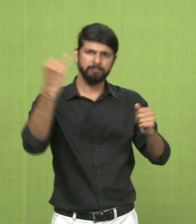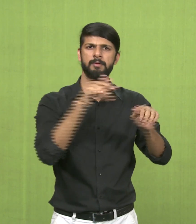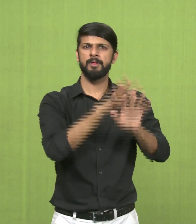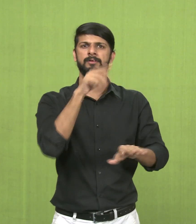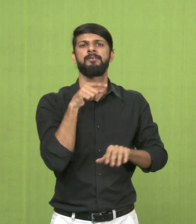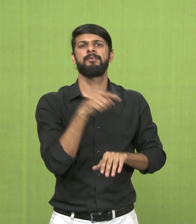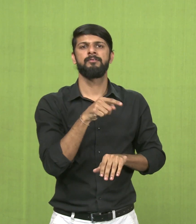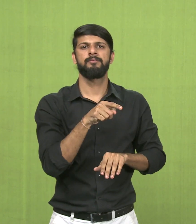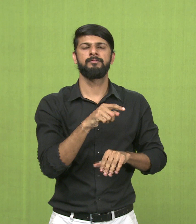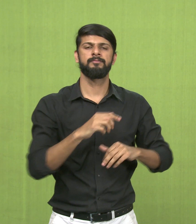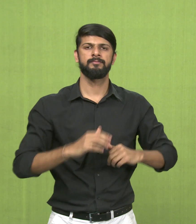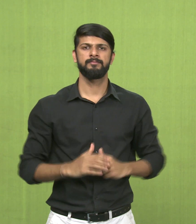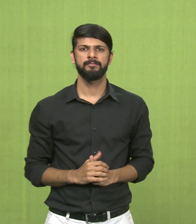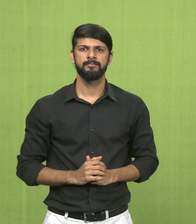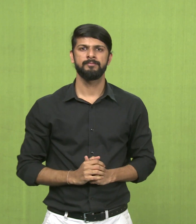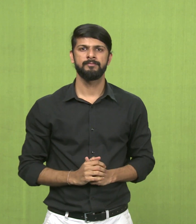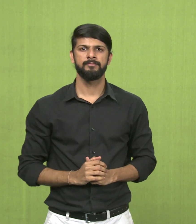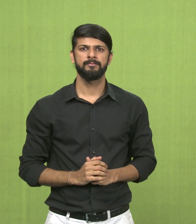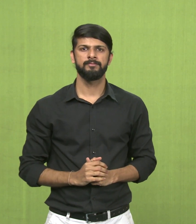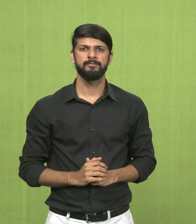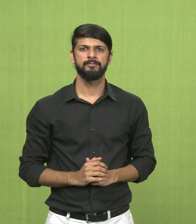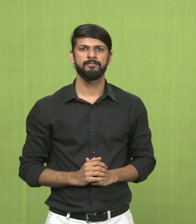And this kind of work is called abstract art.